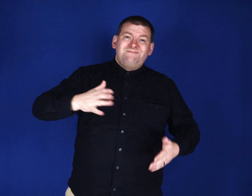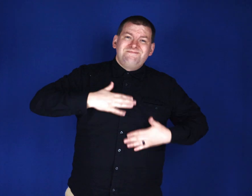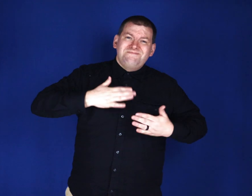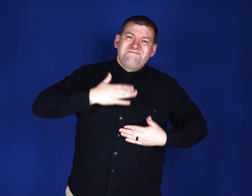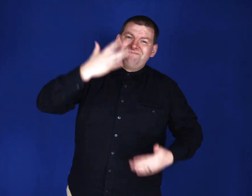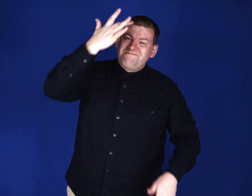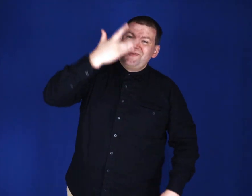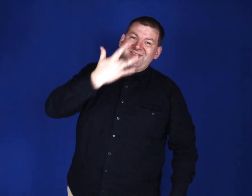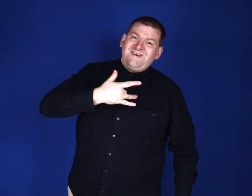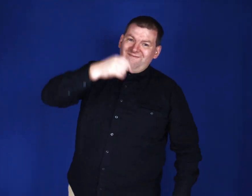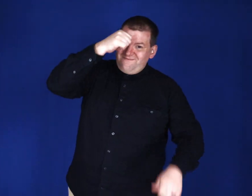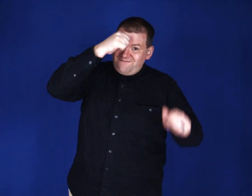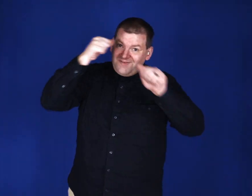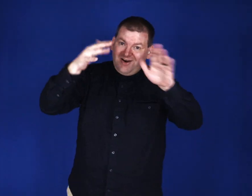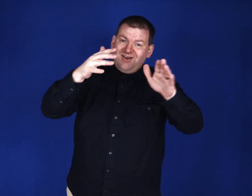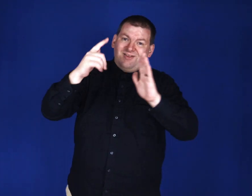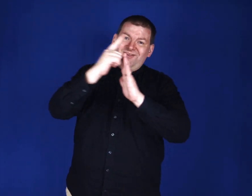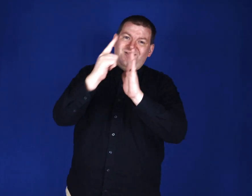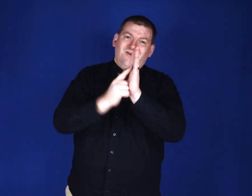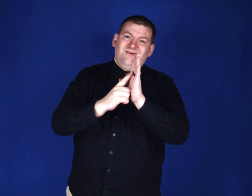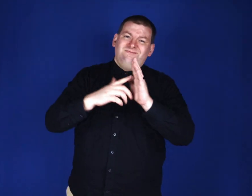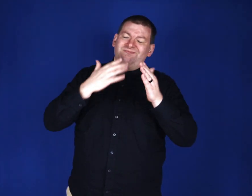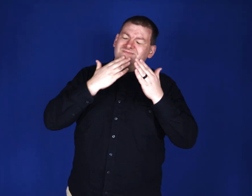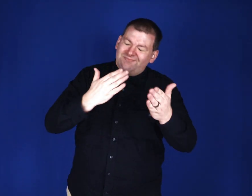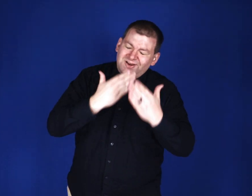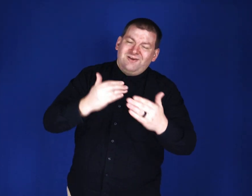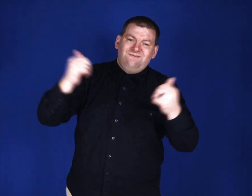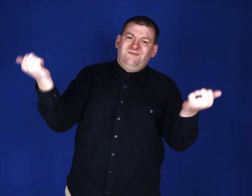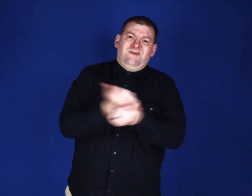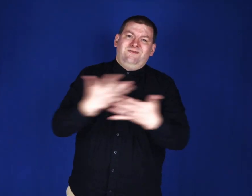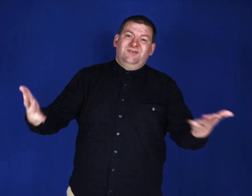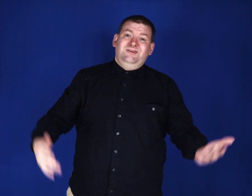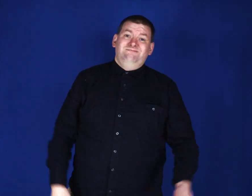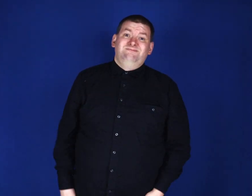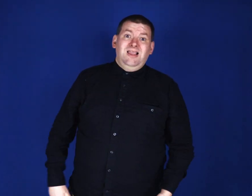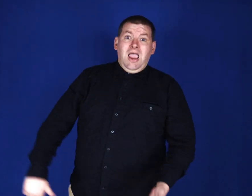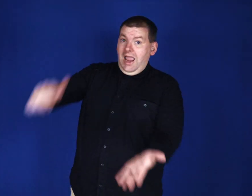Happy birthday, dear father-in-law. Thank you for everything. Amen.